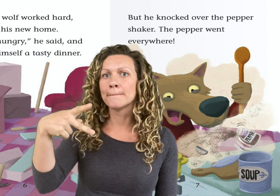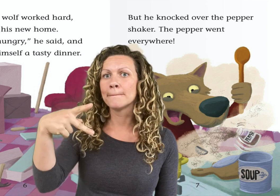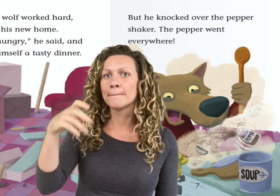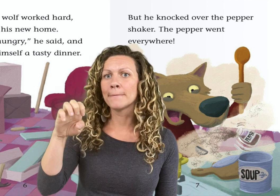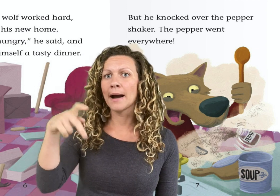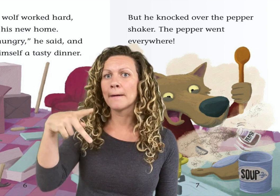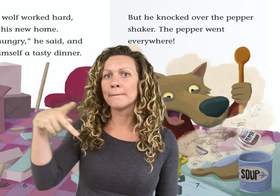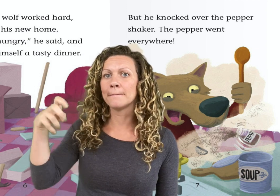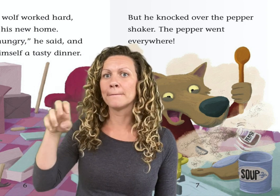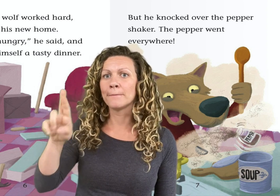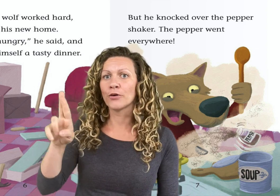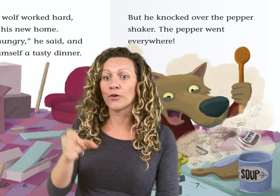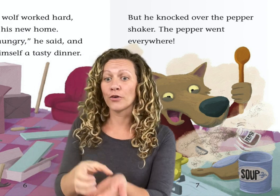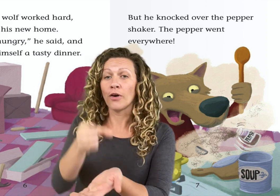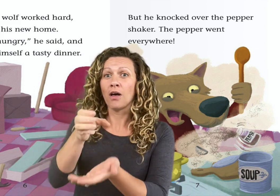knocked over the pepper shaker.